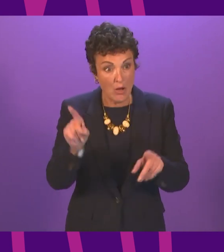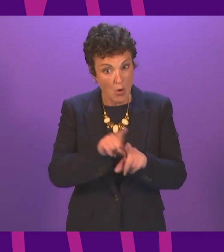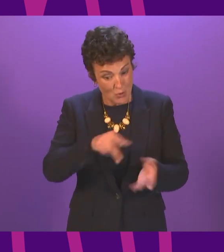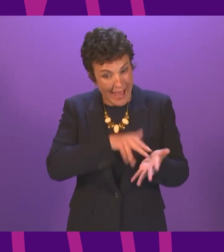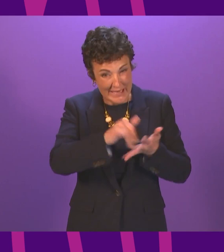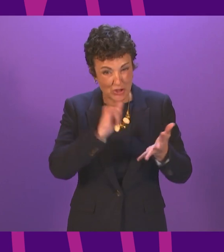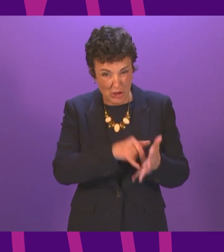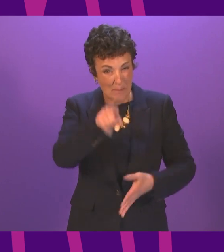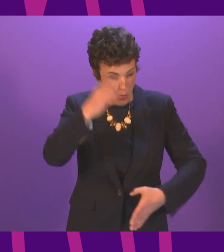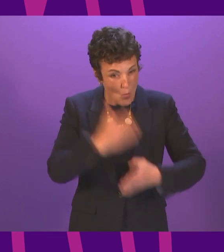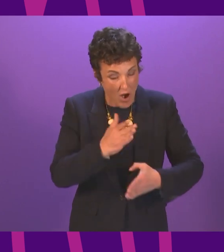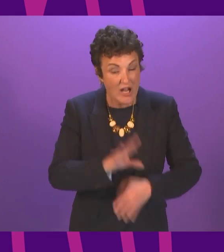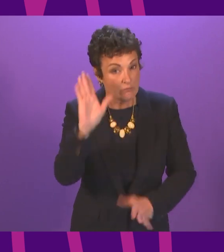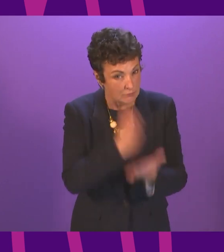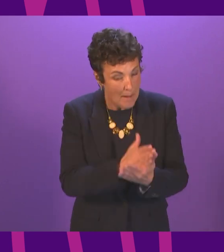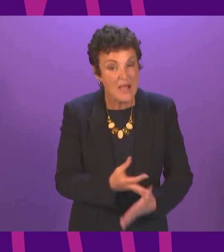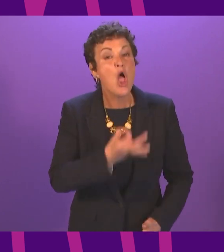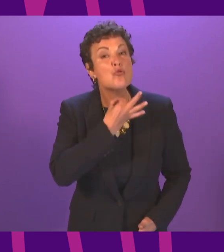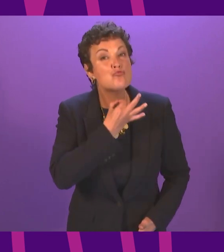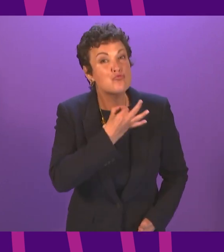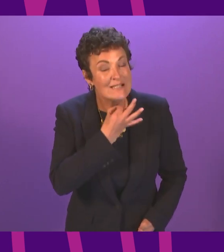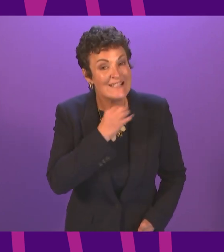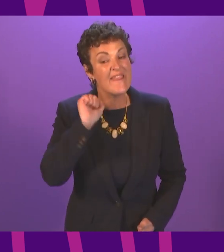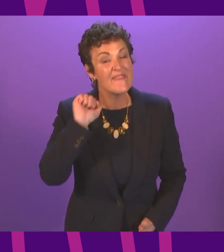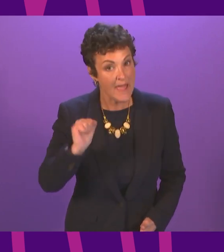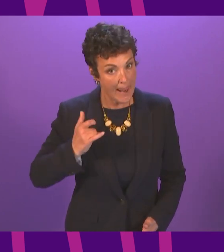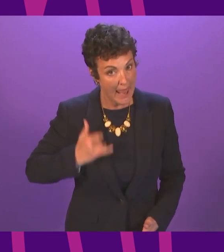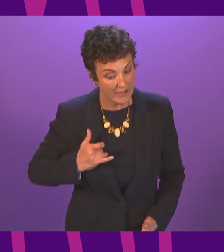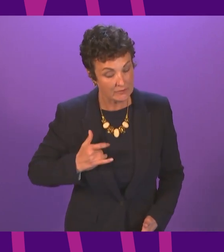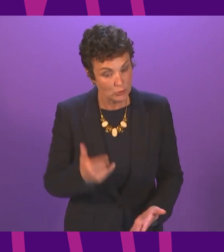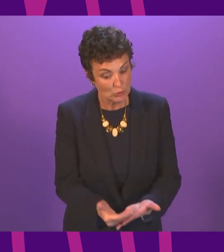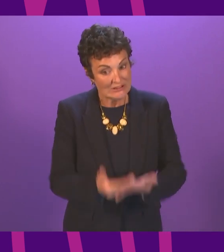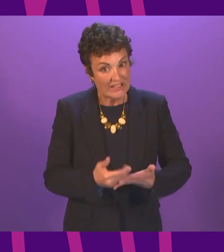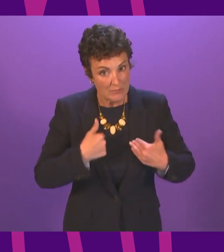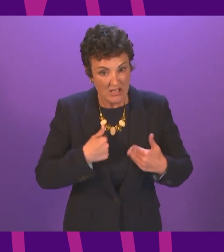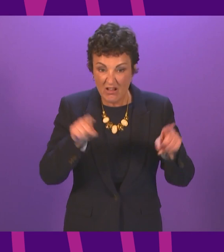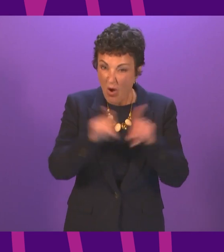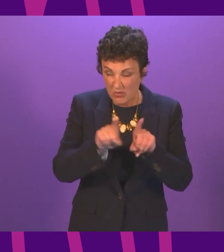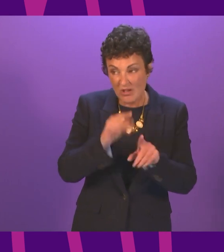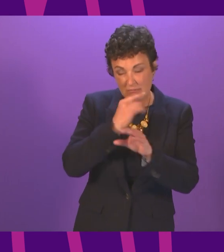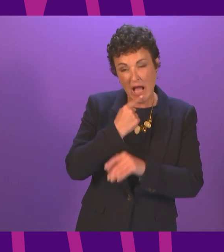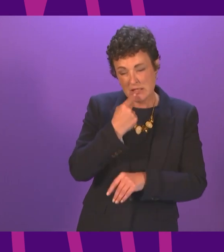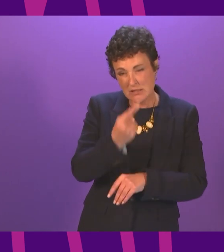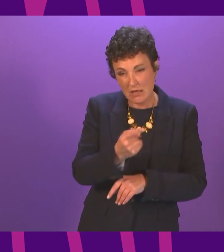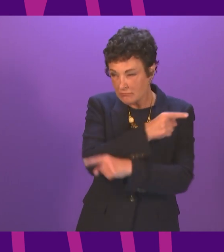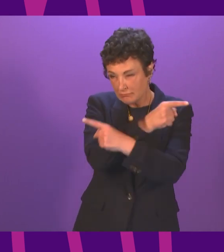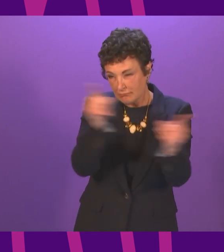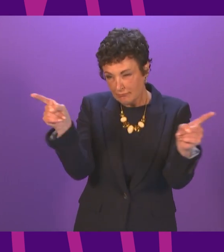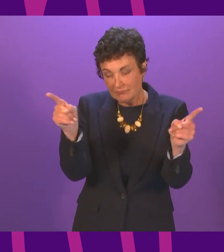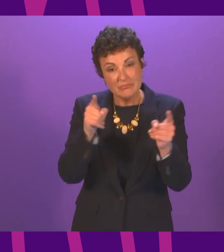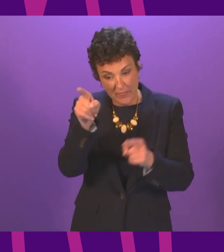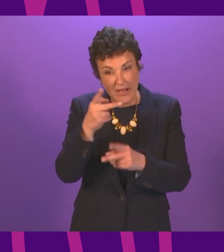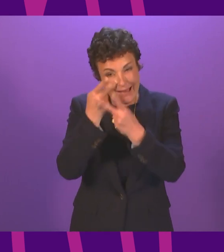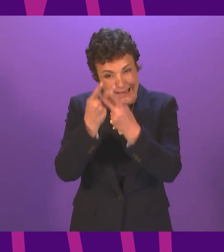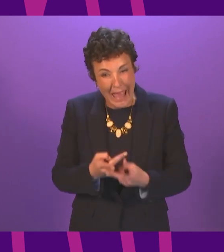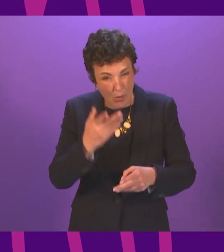and I thank those who have worked with me all through this year to support me in my life they need an immediate pay rise to